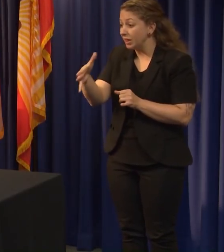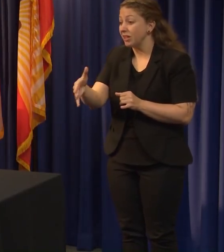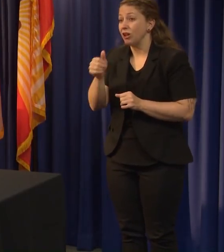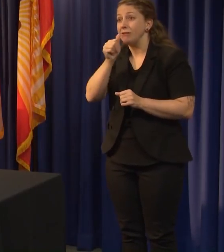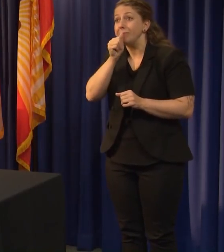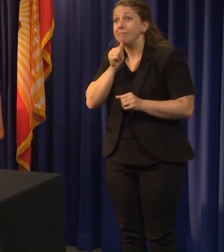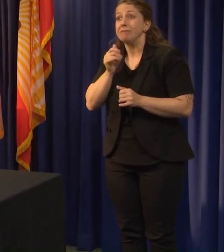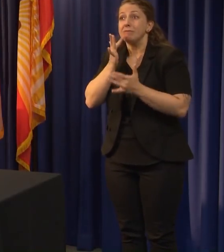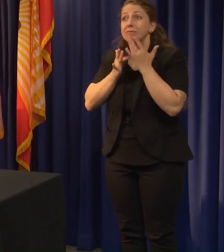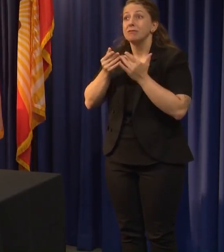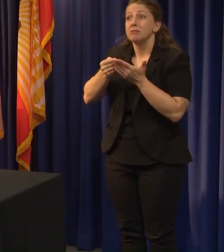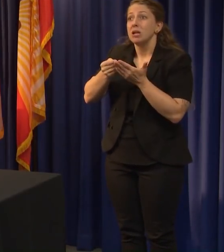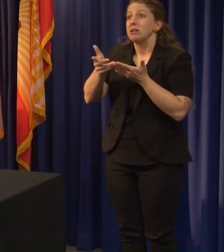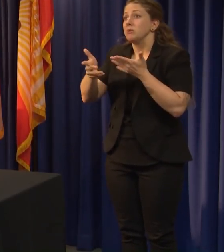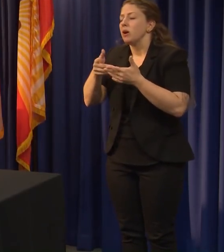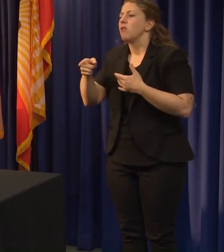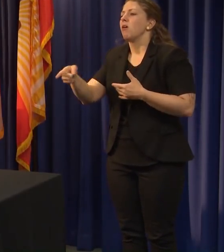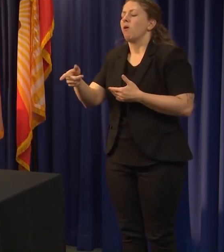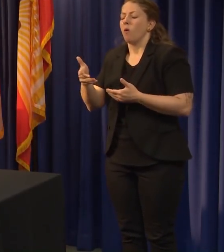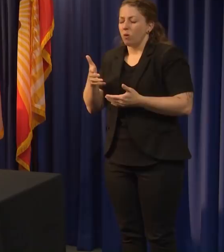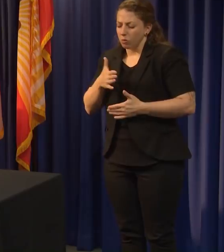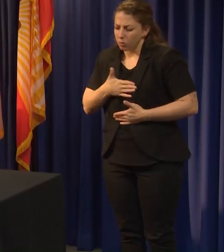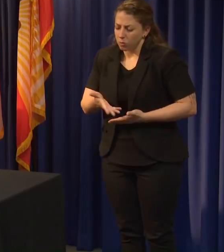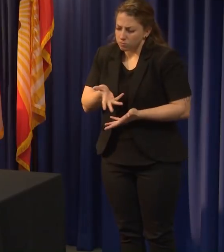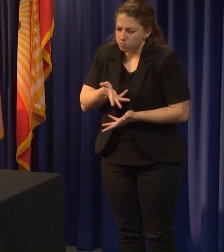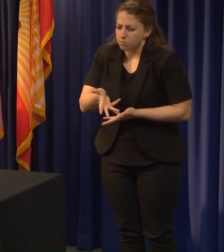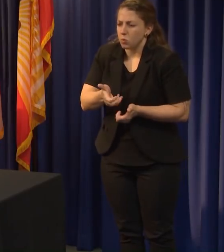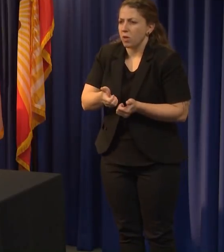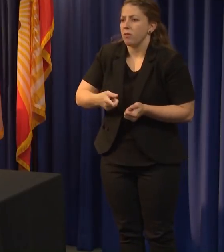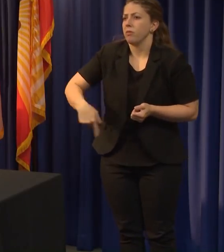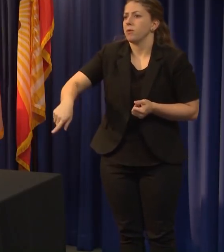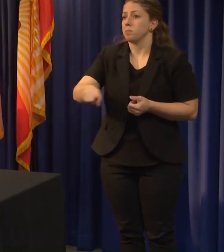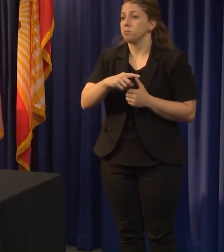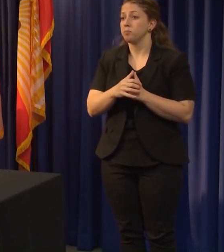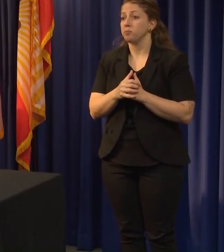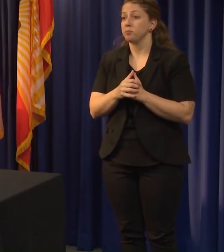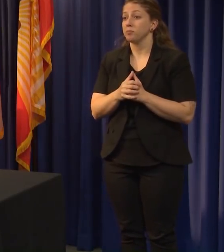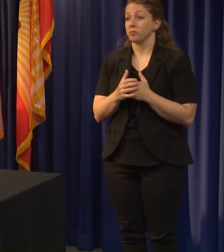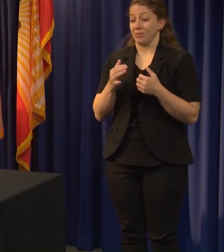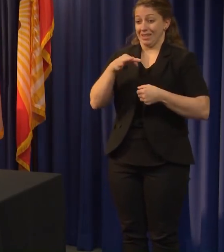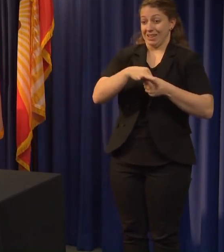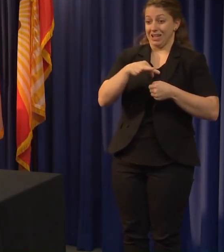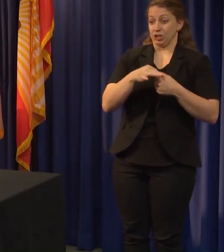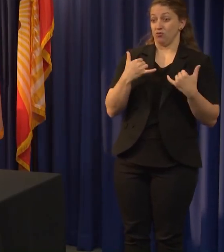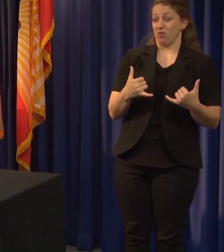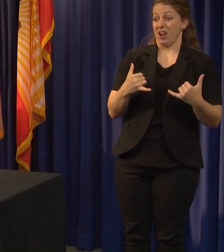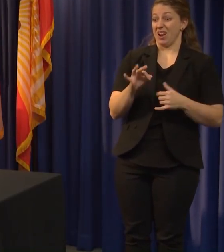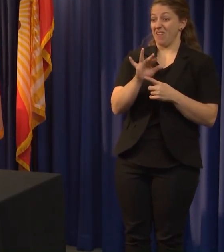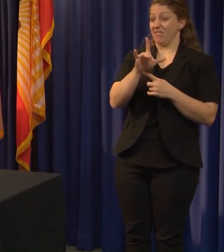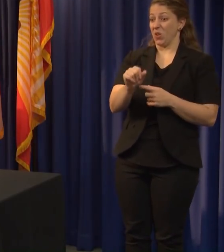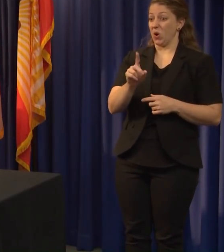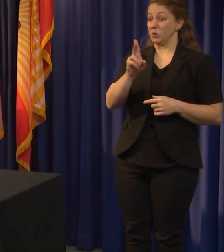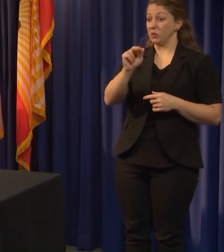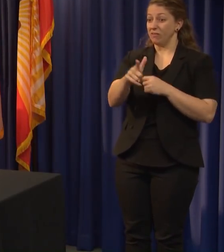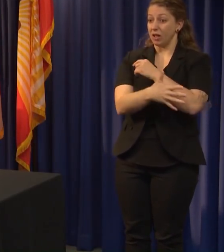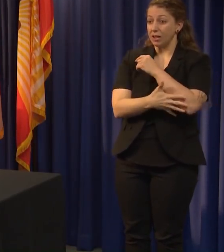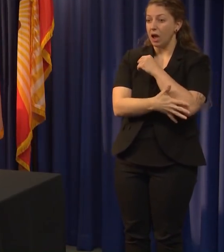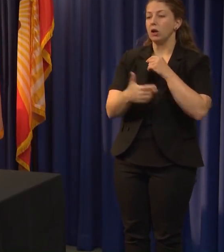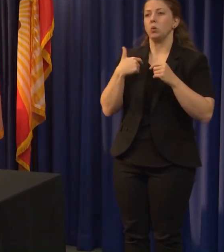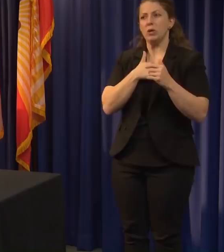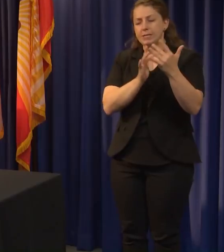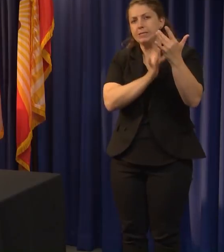shelters. The election is proceeding as planned today in Duval County. My administration is in frequent contact with the supervisor of elections.